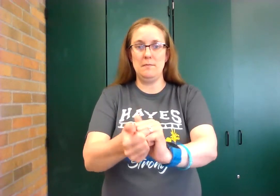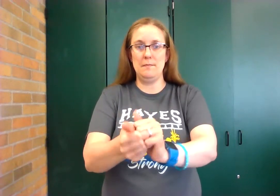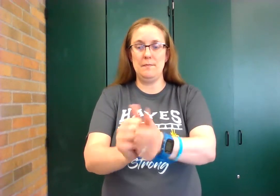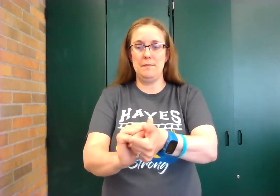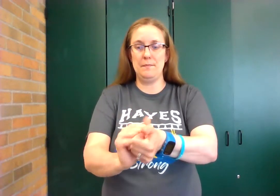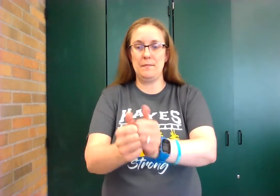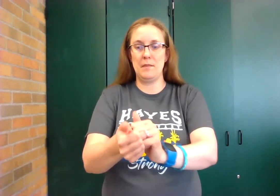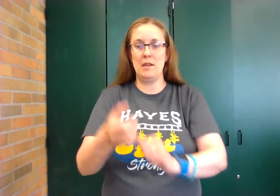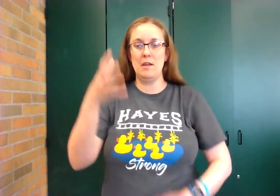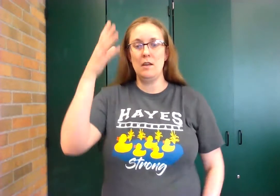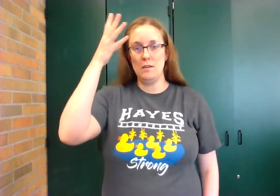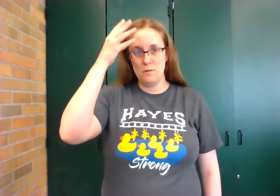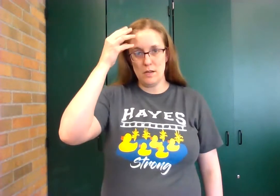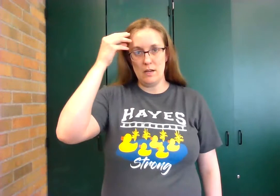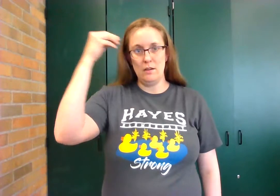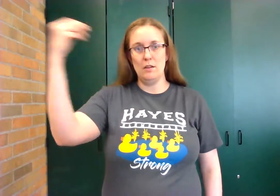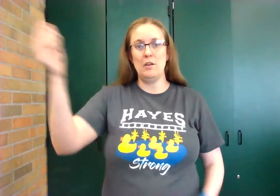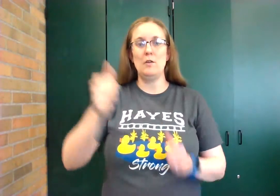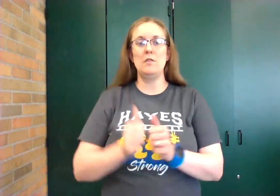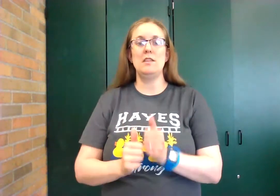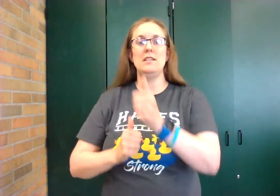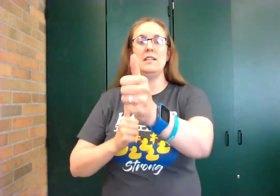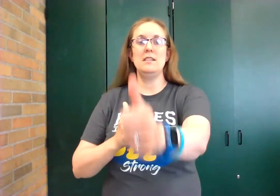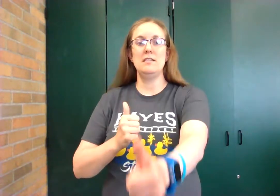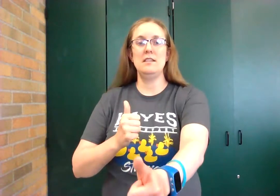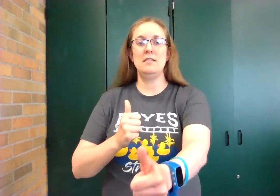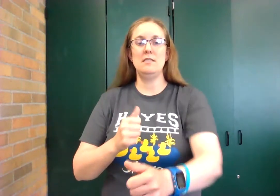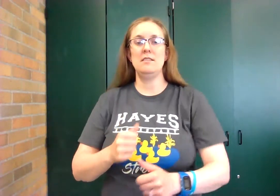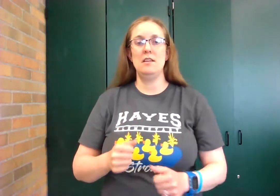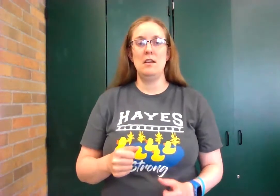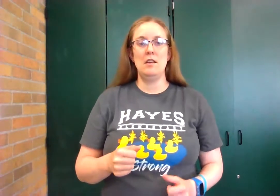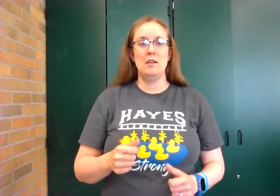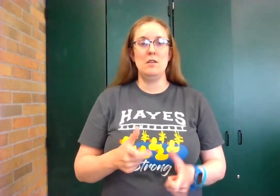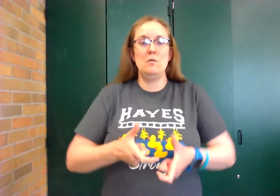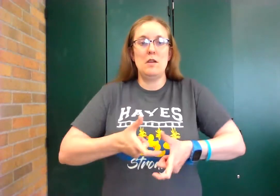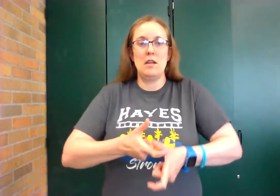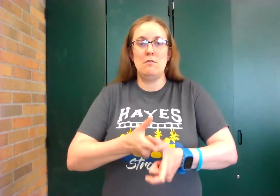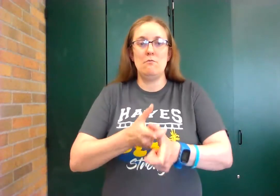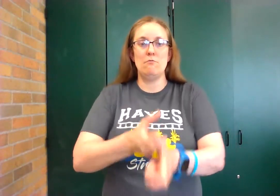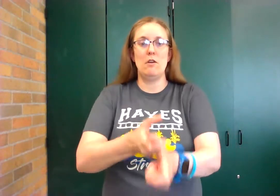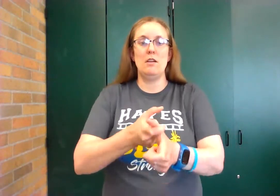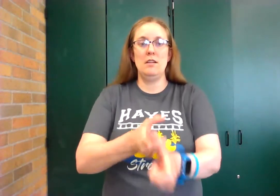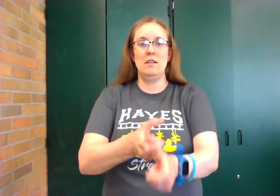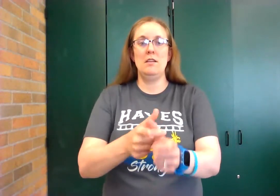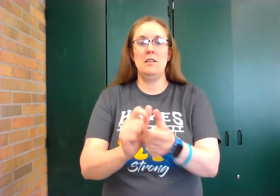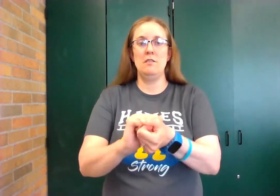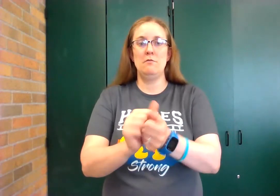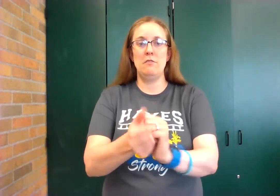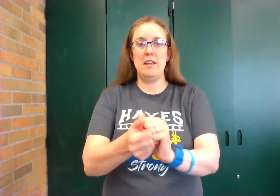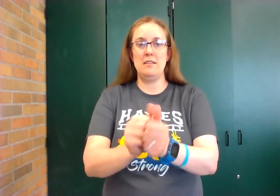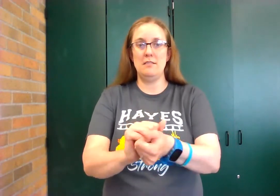you can go the distance you can run the race